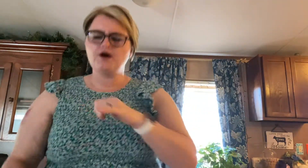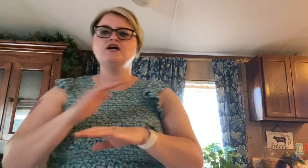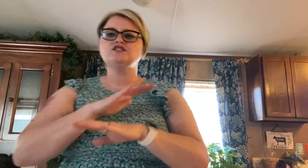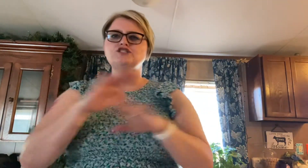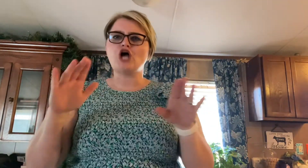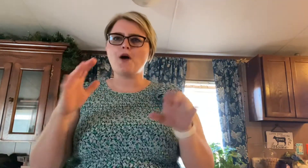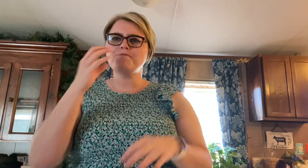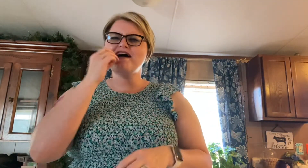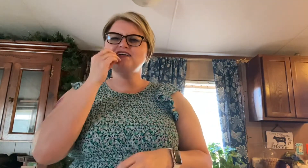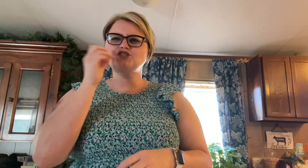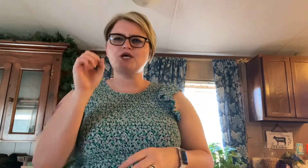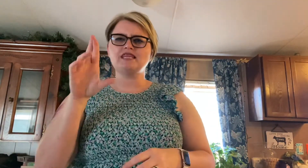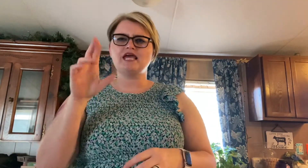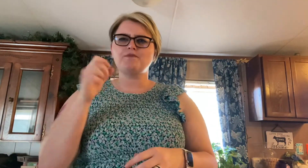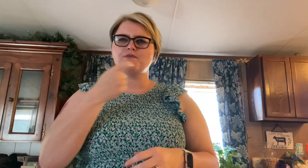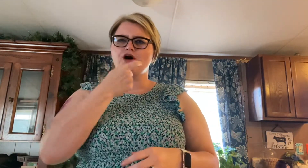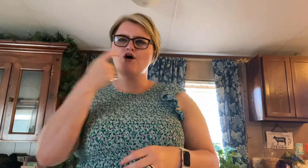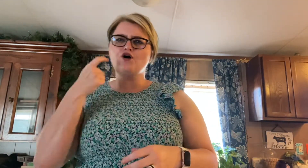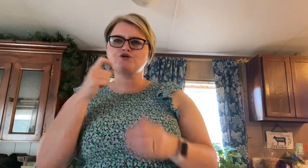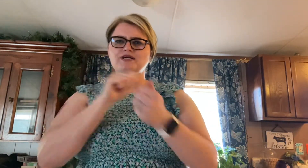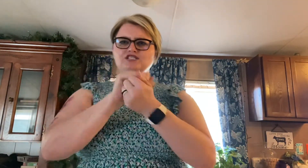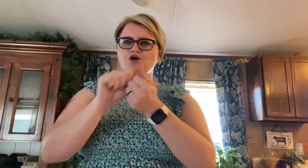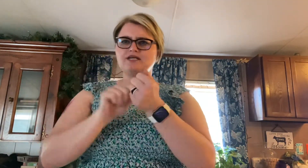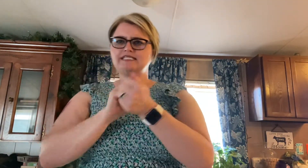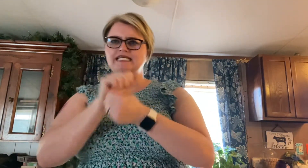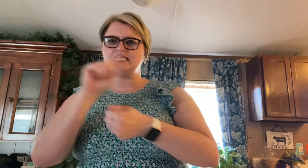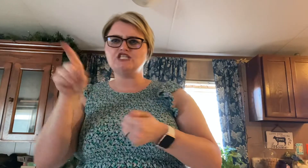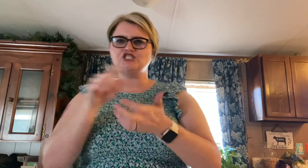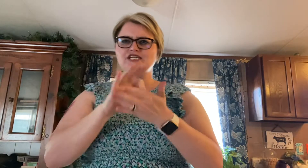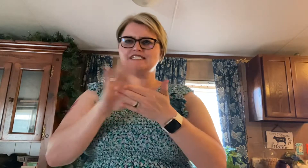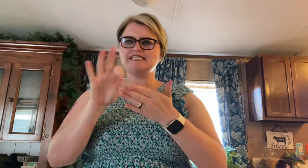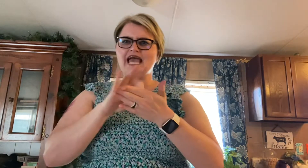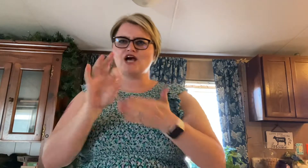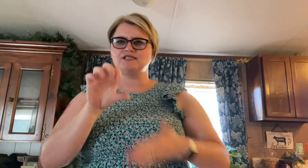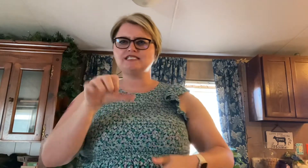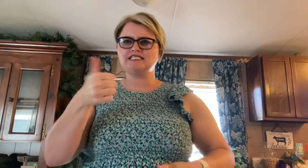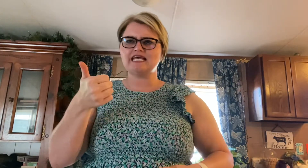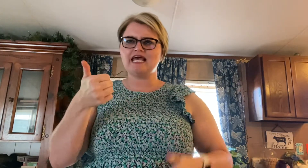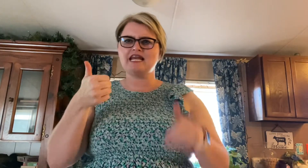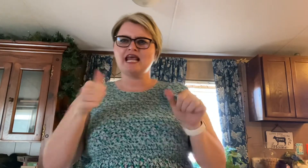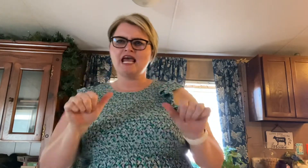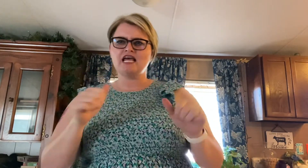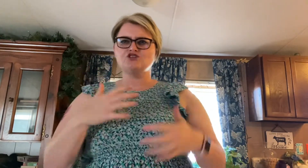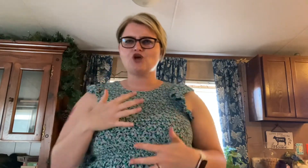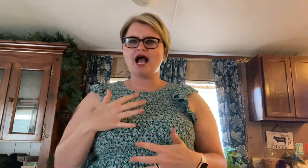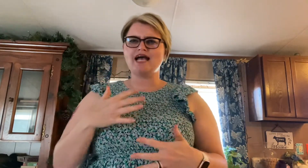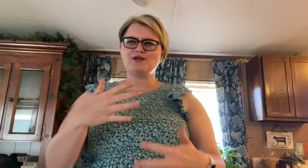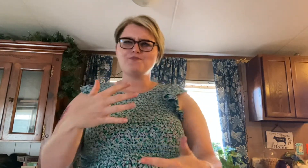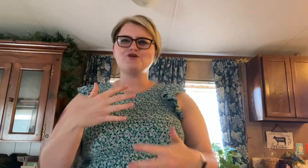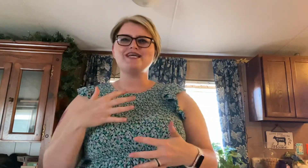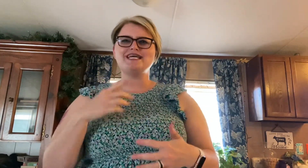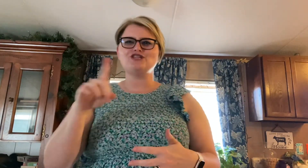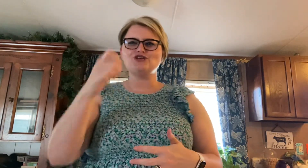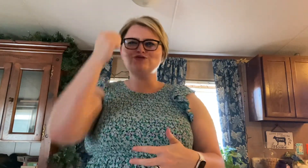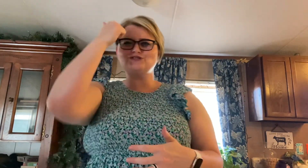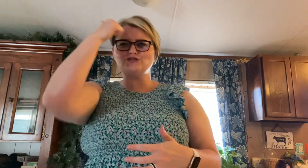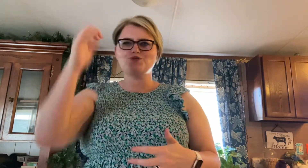Don't bite your lip and read your teeth Just count to ten, try to read you stupid